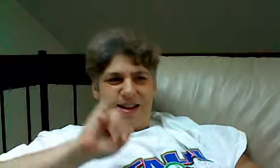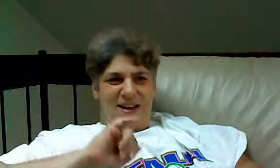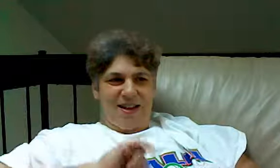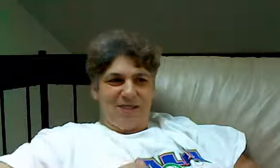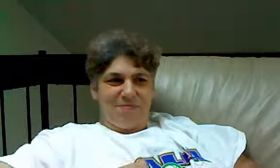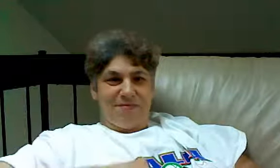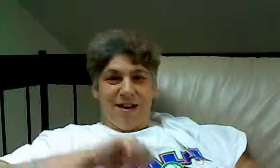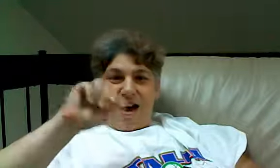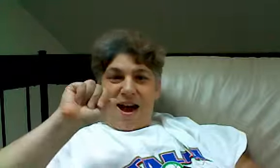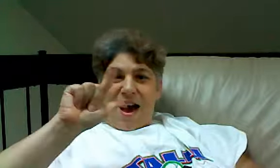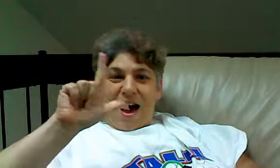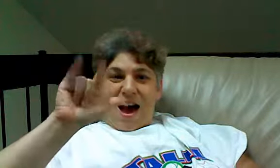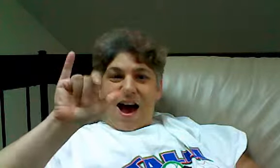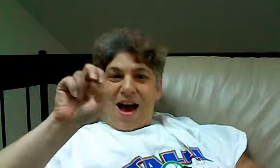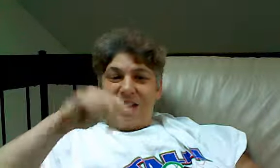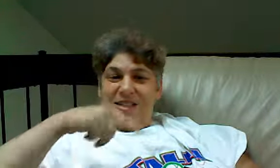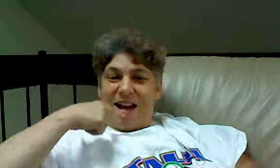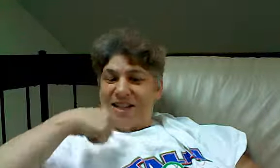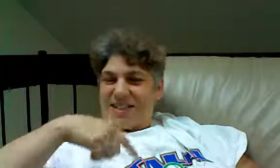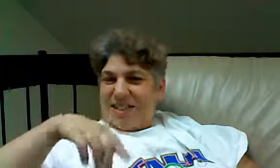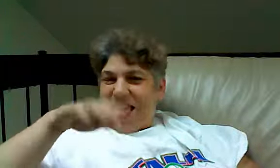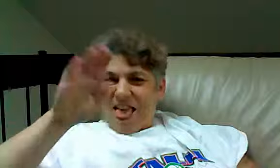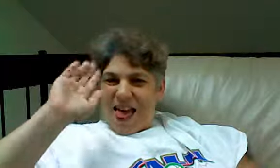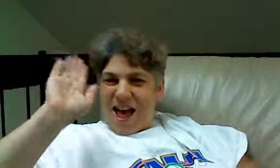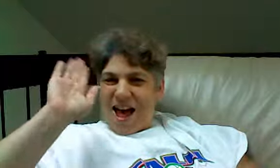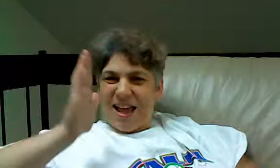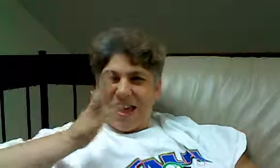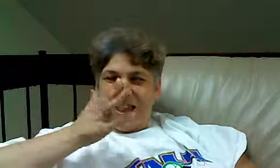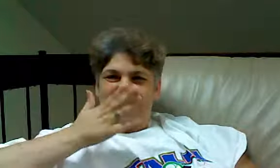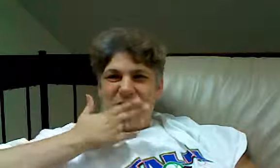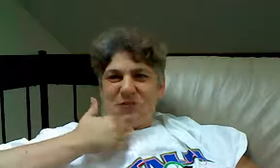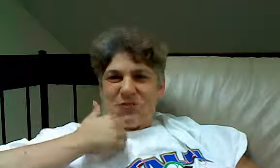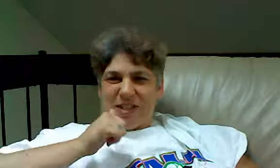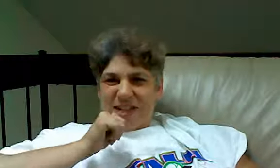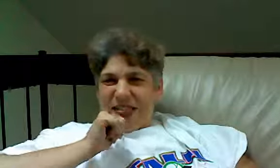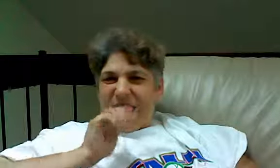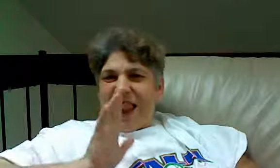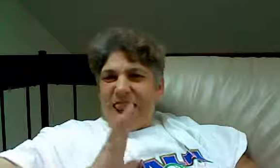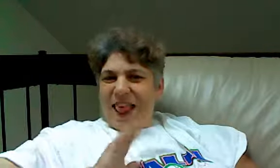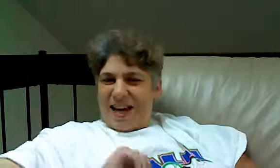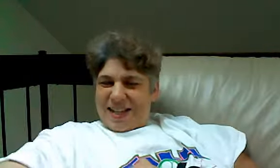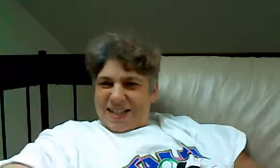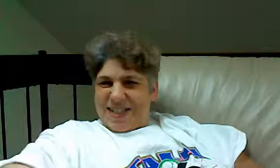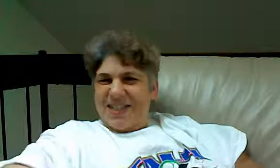is ever on, it's only going to be for one place. All this passion and pride brought us together and drove us apart.